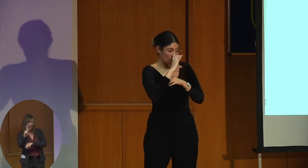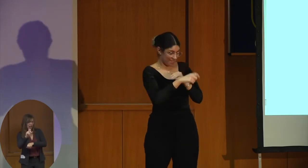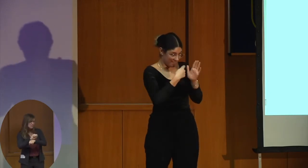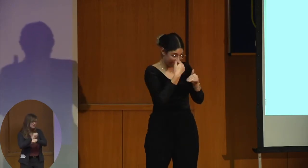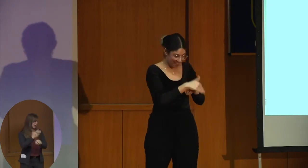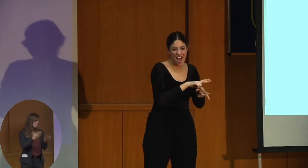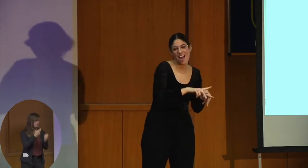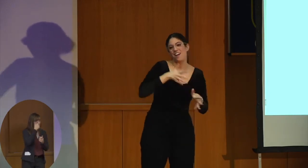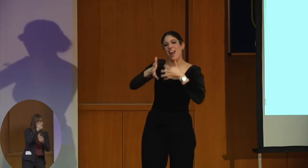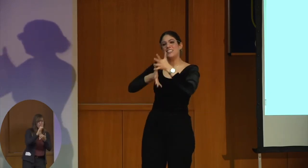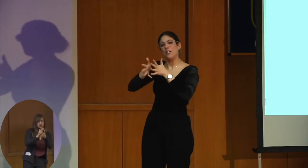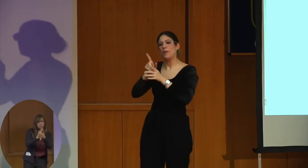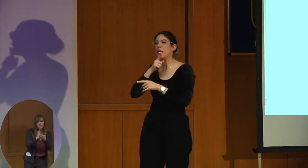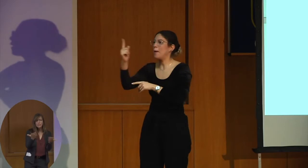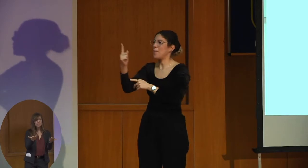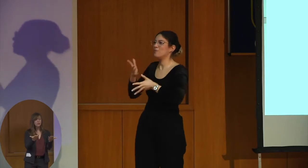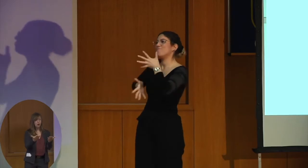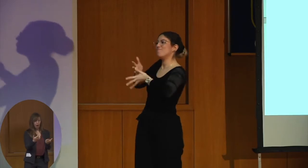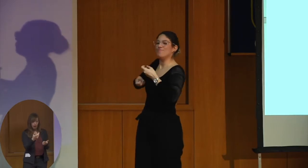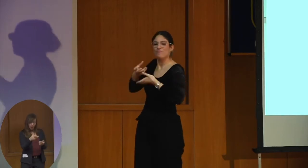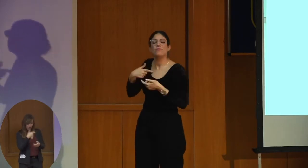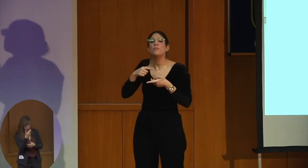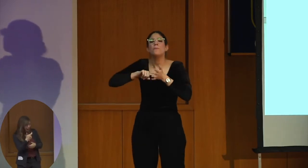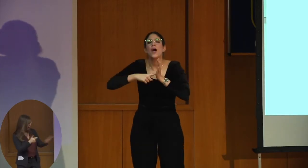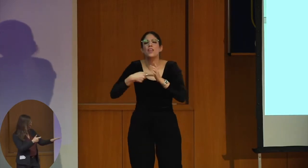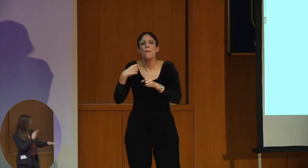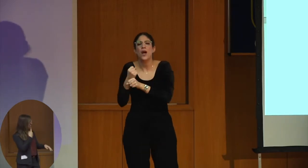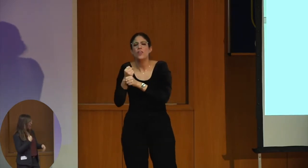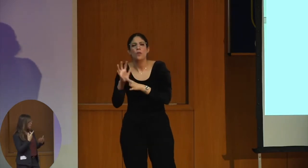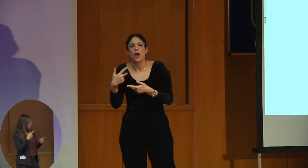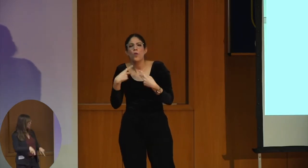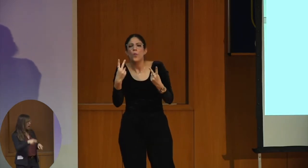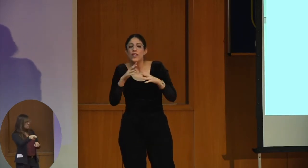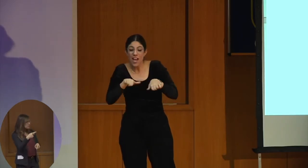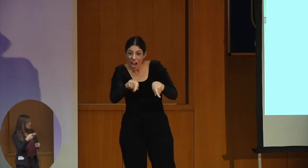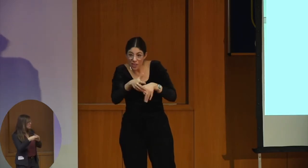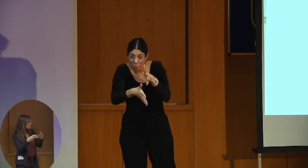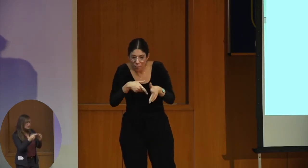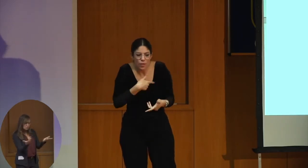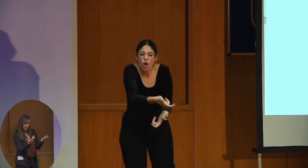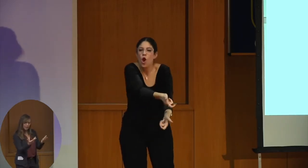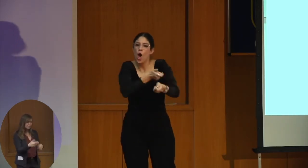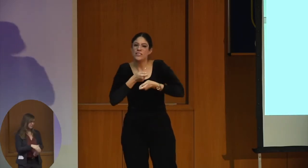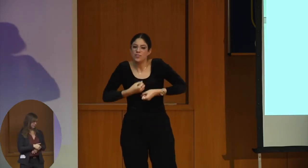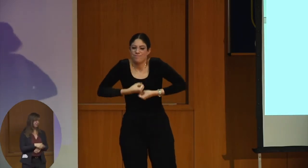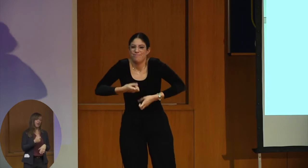video, and then retell the story they saw on the video. And our aim was to